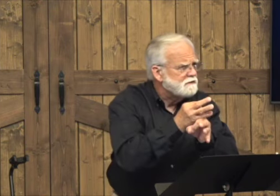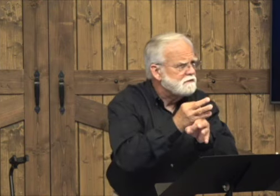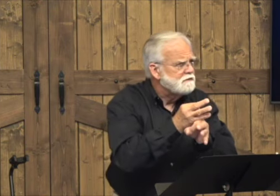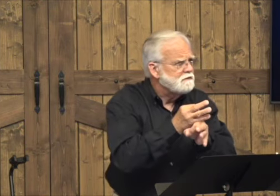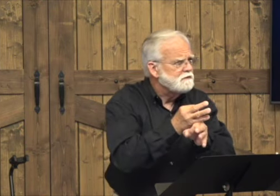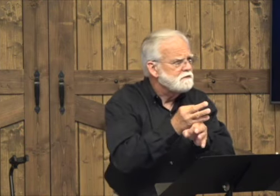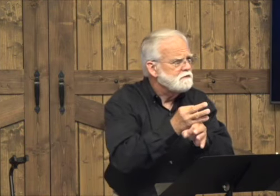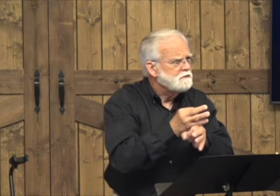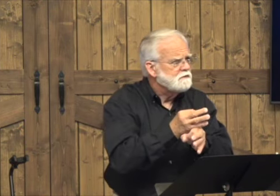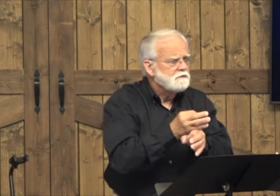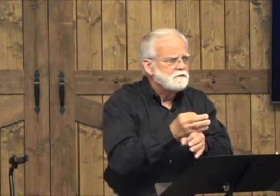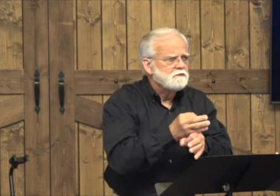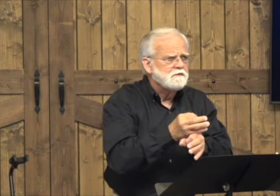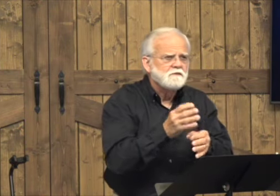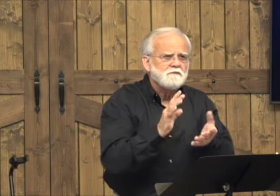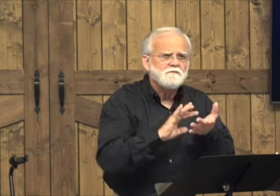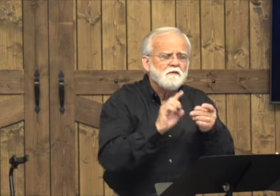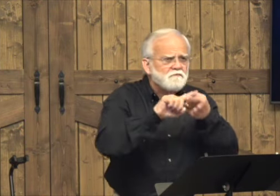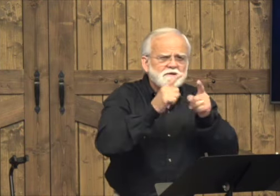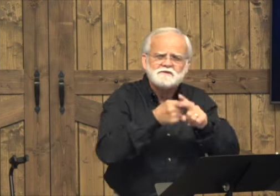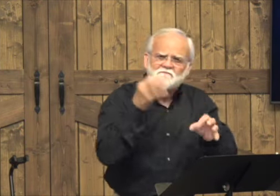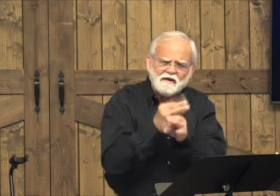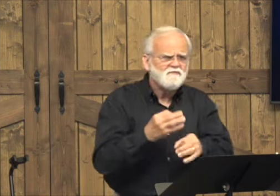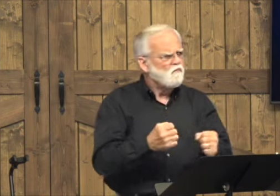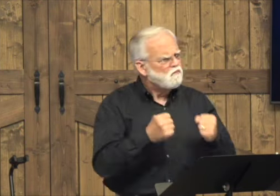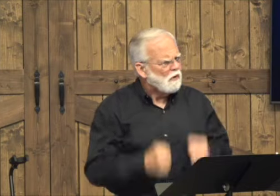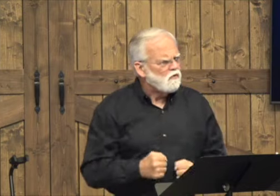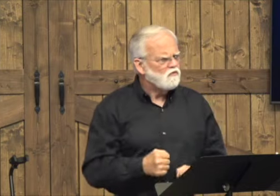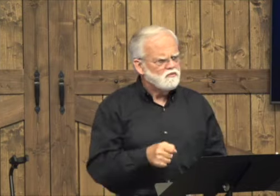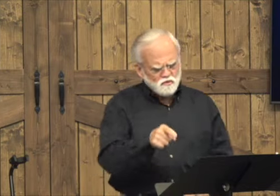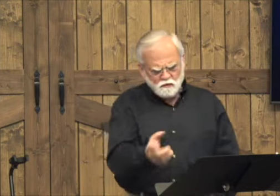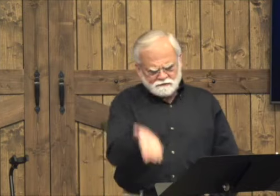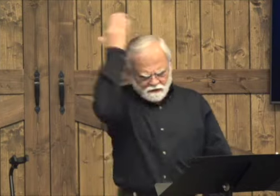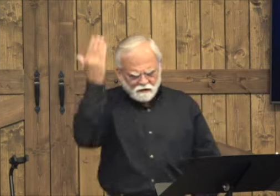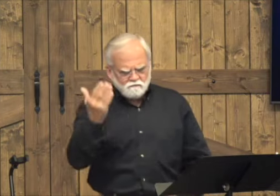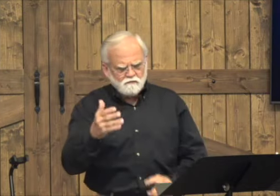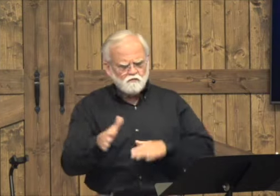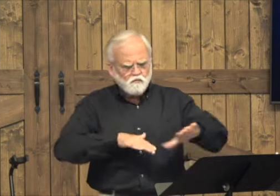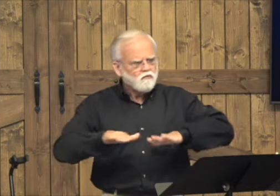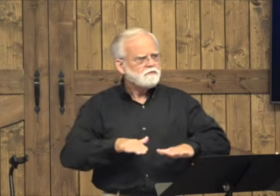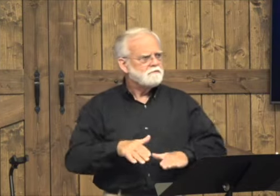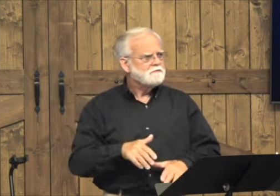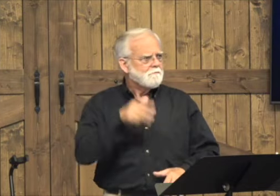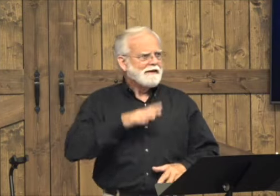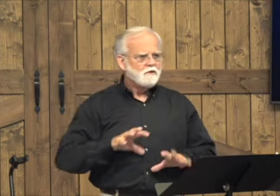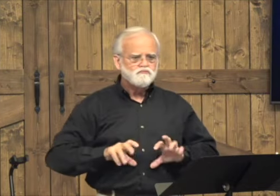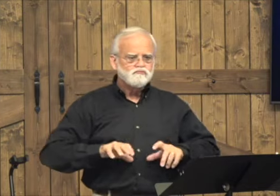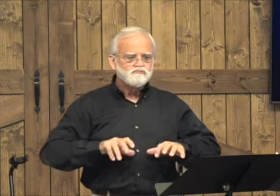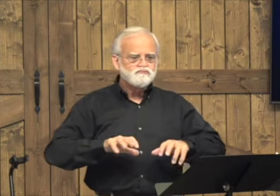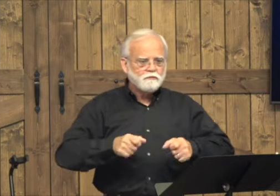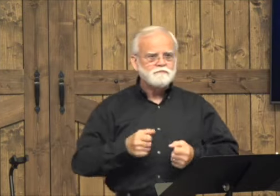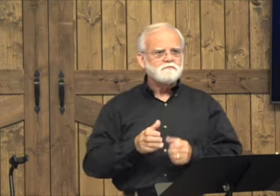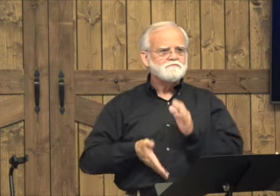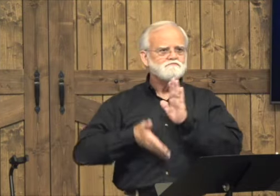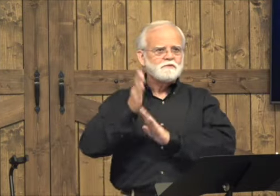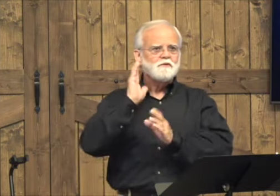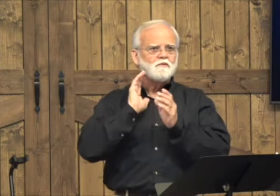He said, your faith and your friend's faith is so strong. Get up, roll up your mat,